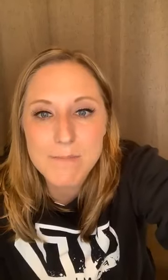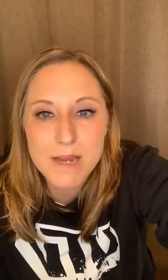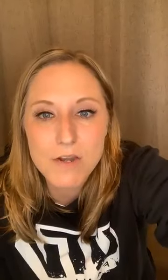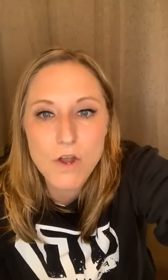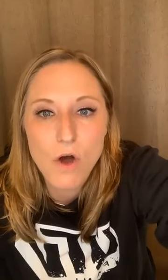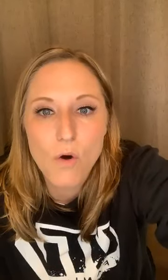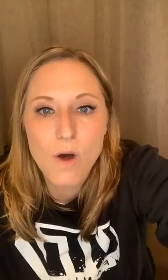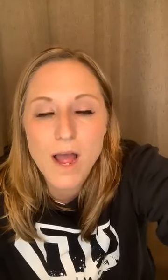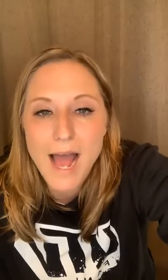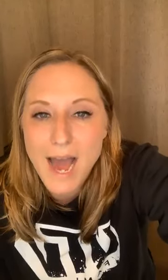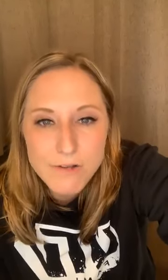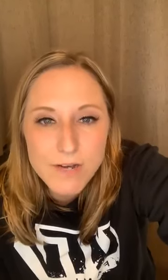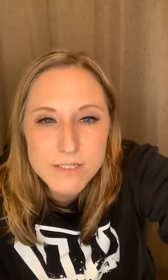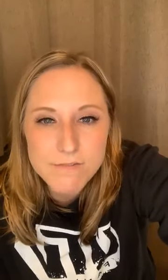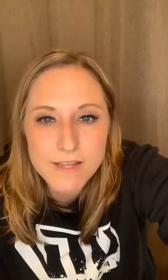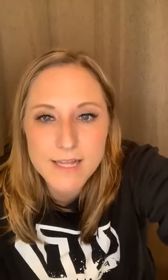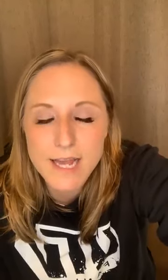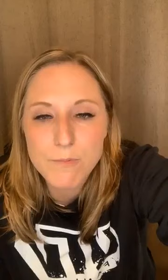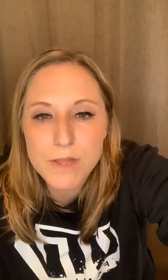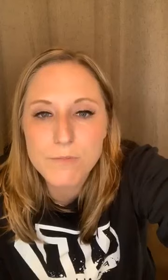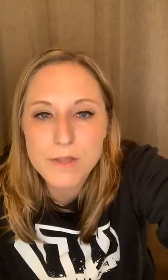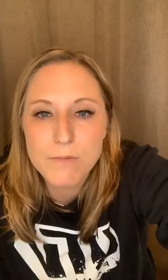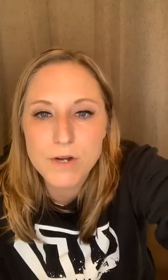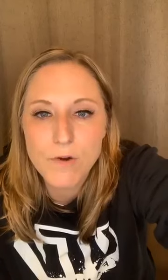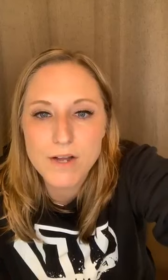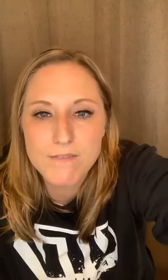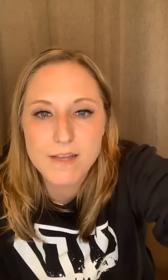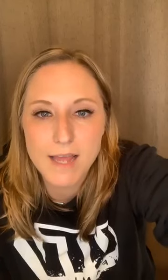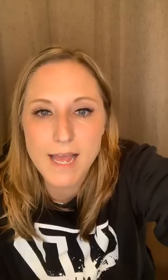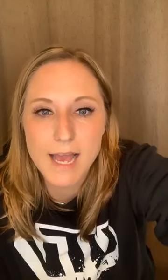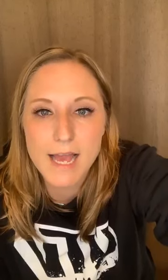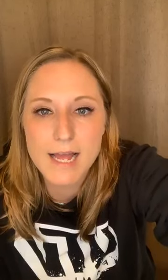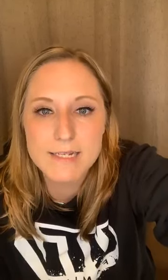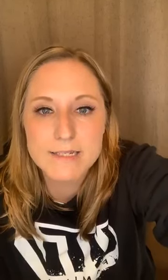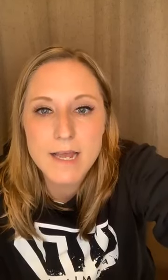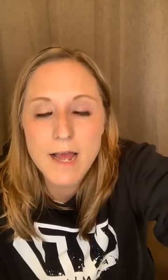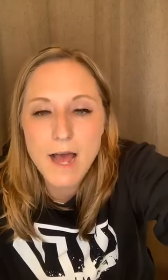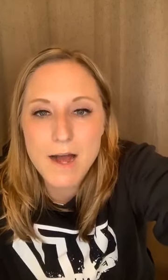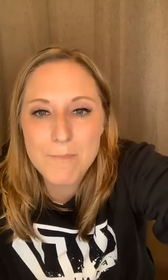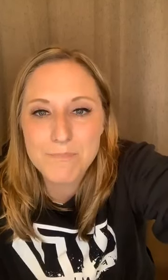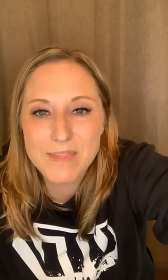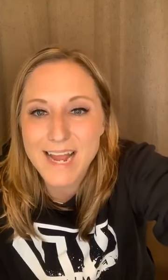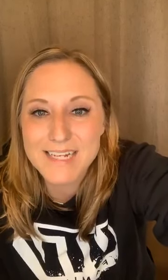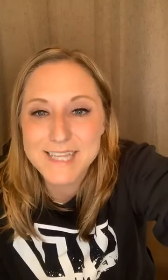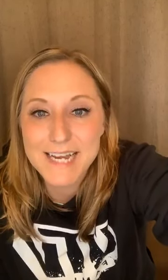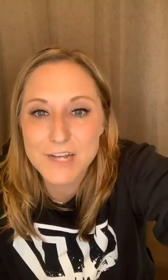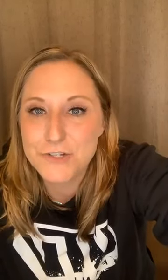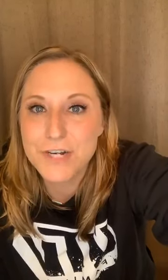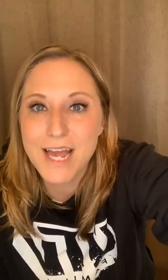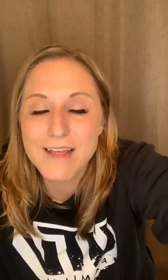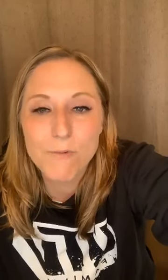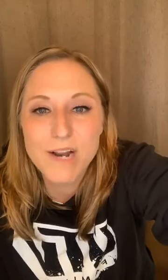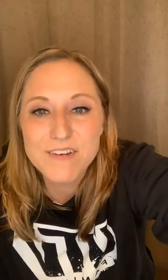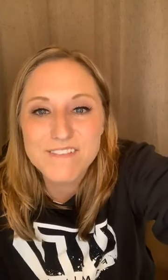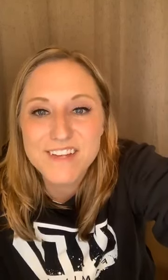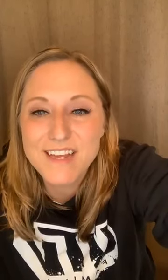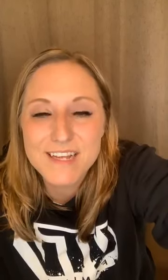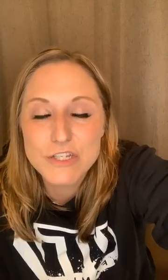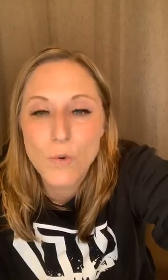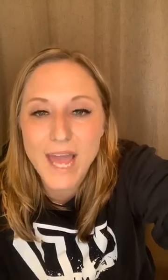me know how you guys are feeling. Like I really, really want to know how you're feeling. And like I said yesterday, whatever you're feeling is okay